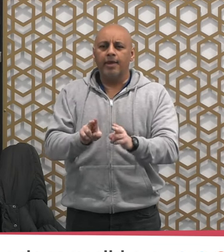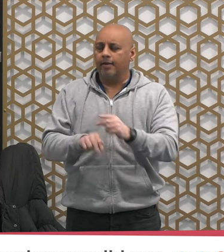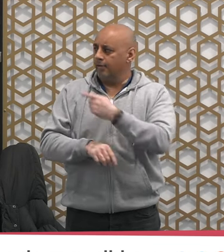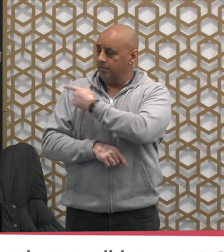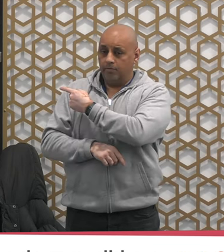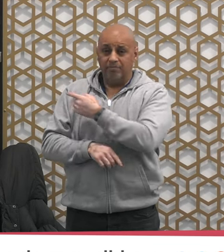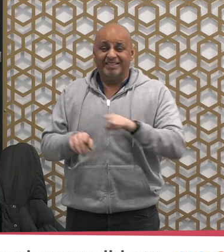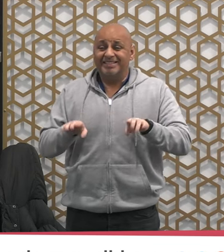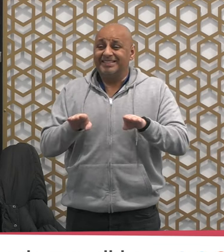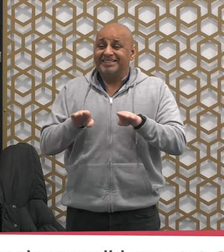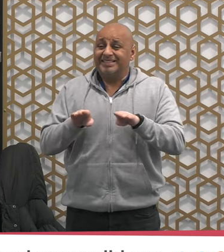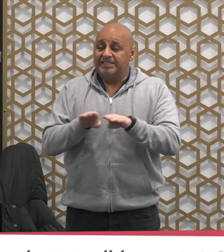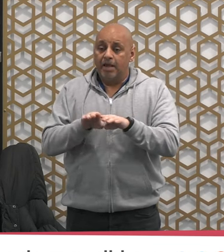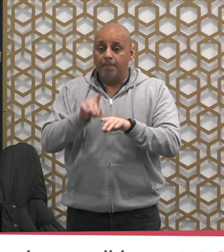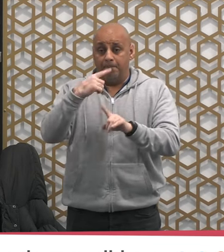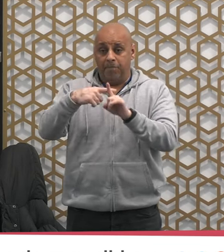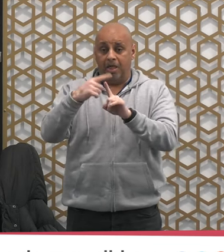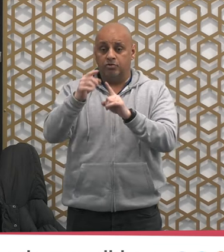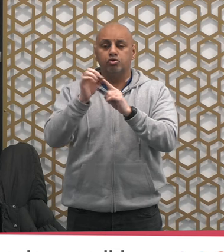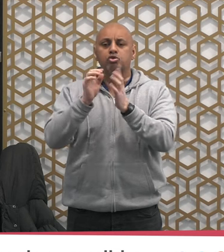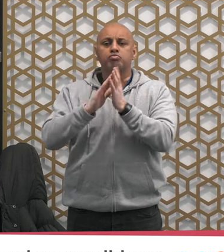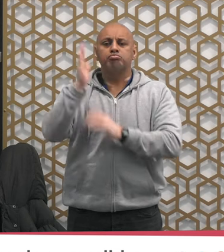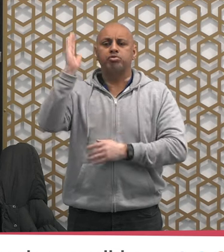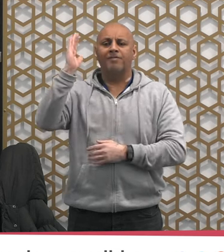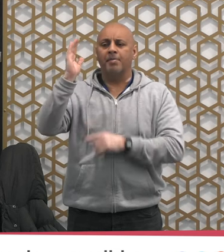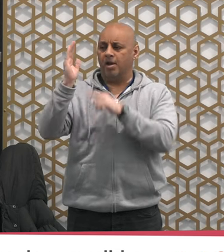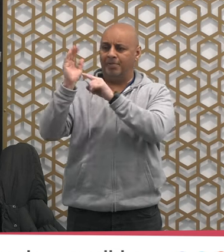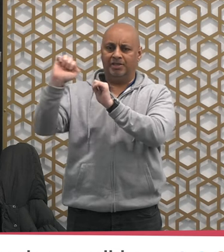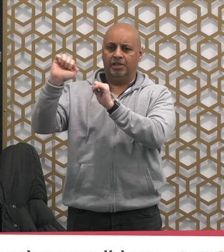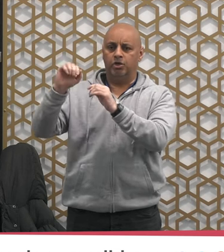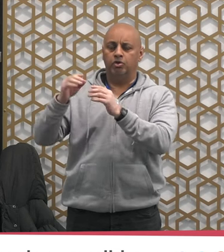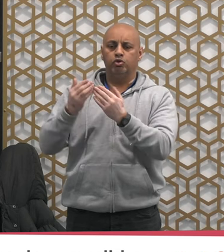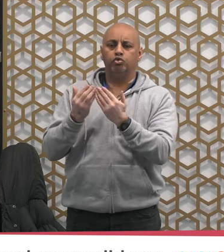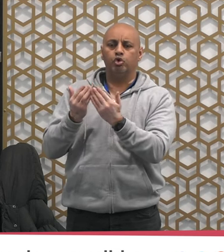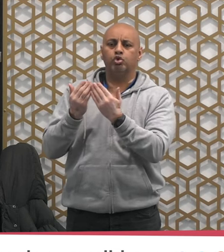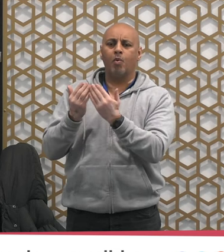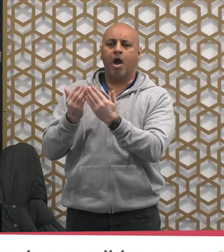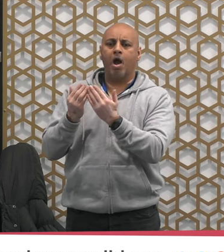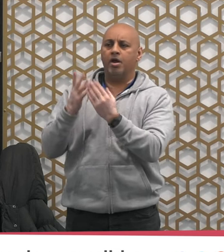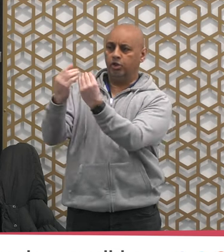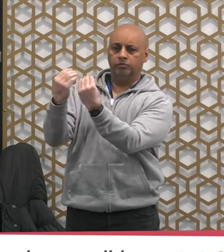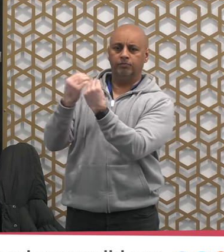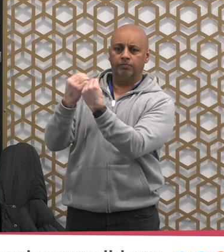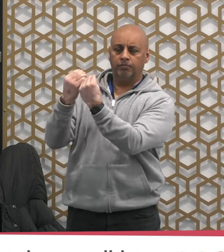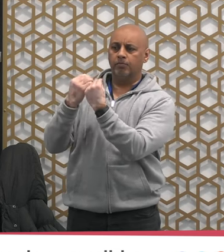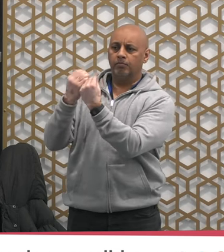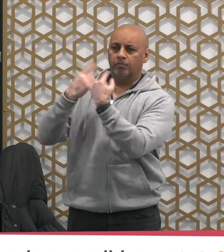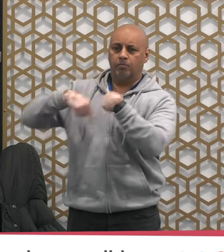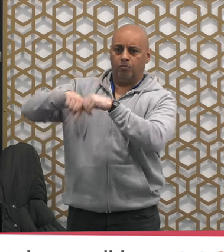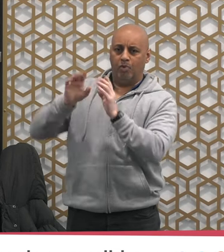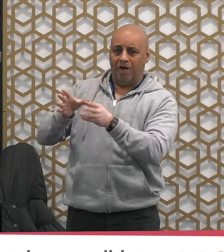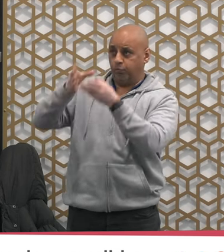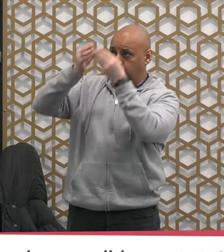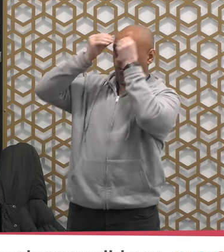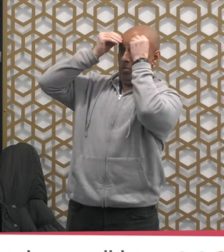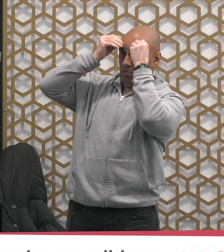has taught us the du'as that the prophet has encouraged us to recite